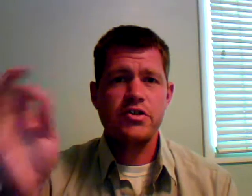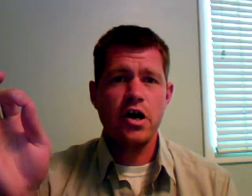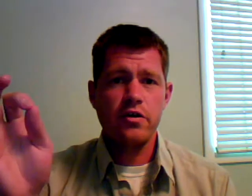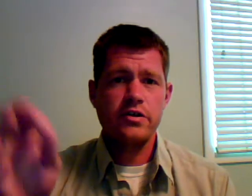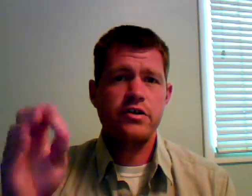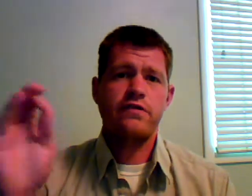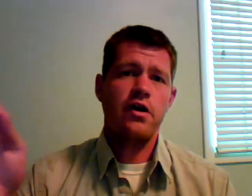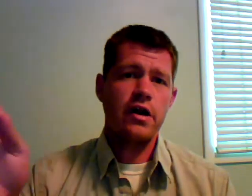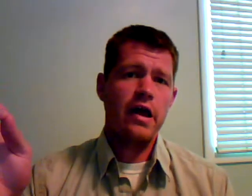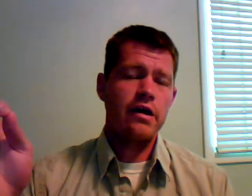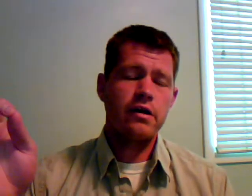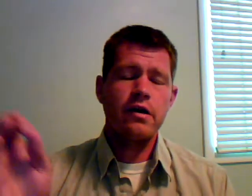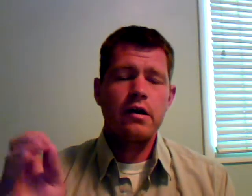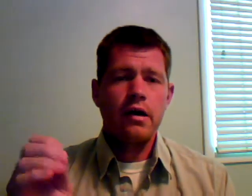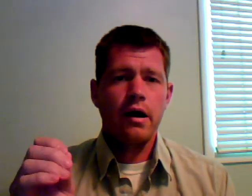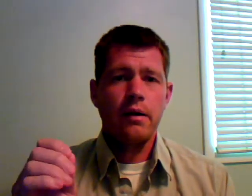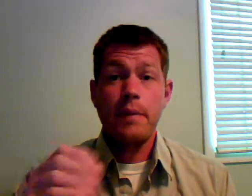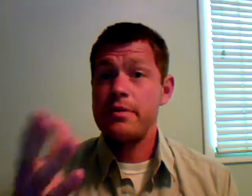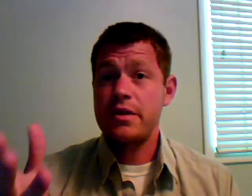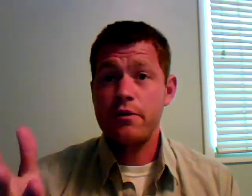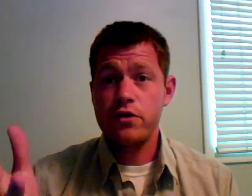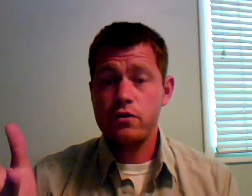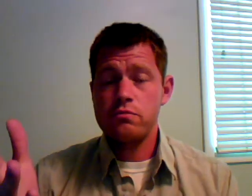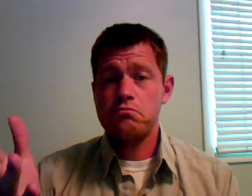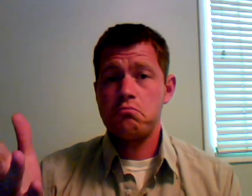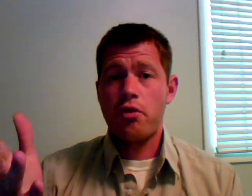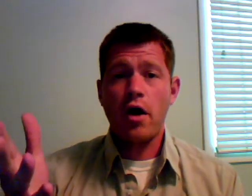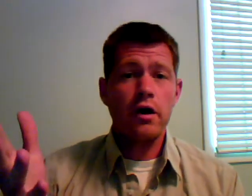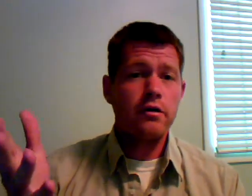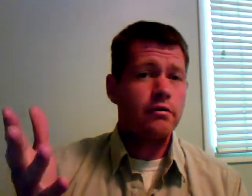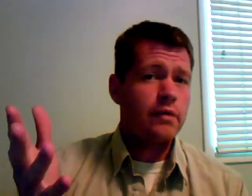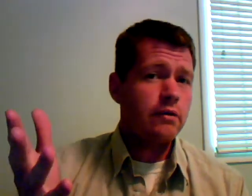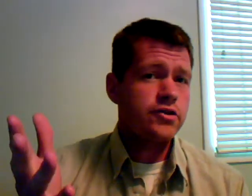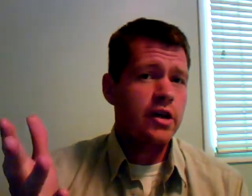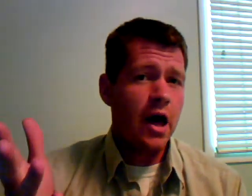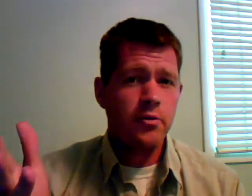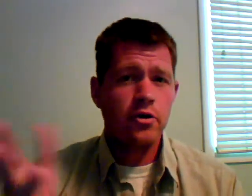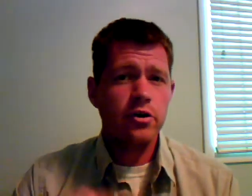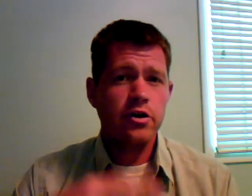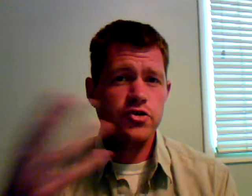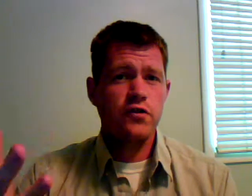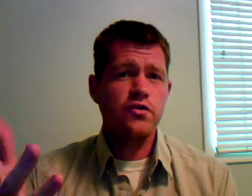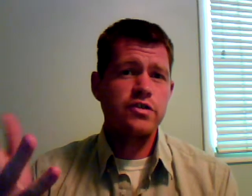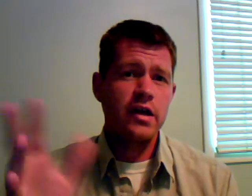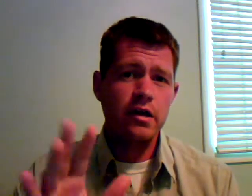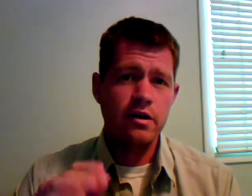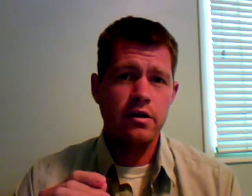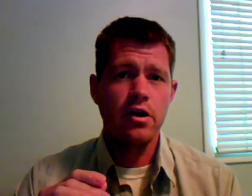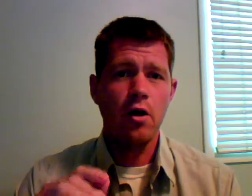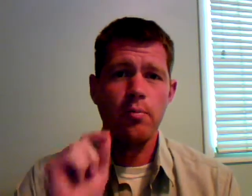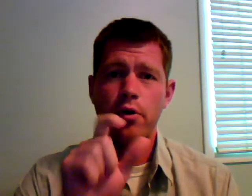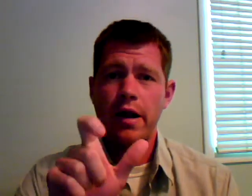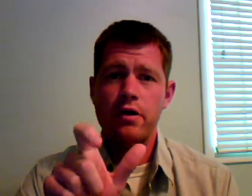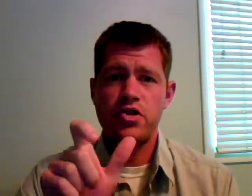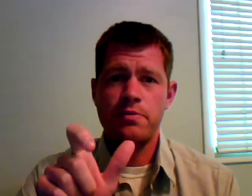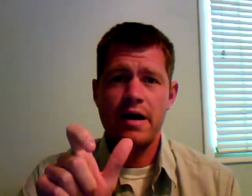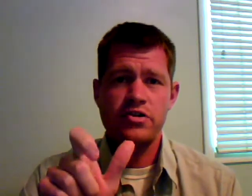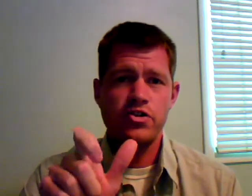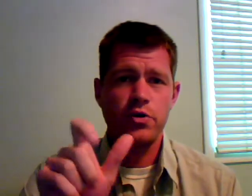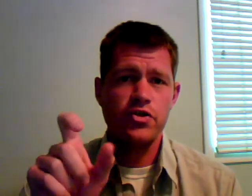be stoned until the very end. Maybe some of you thought that was going to happen earlier. So if you did, you know, point out certain passages where